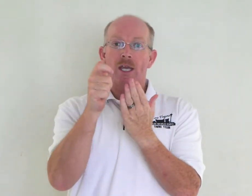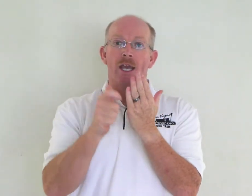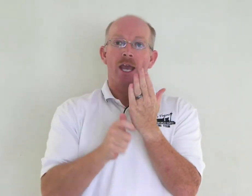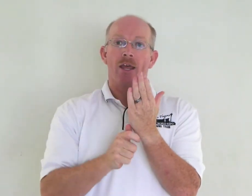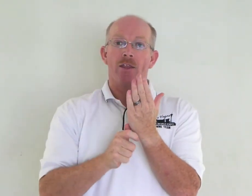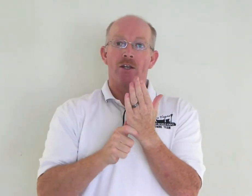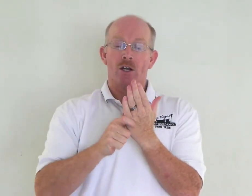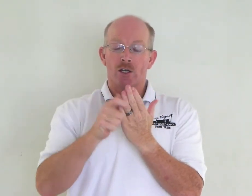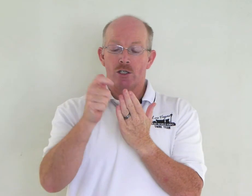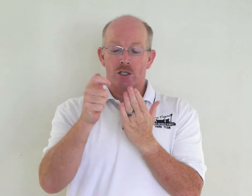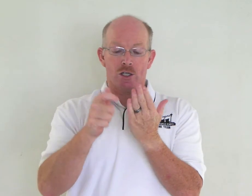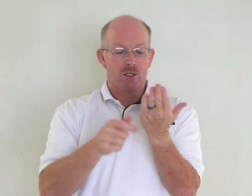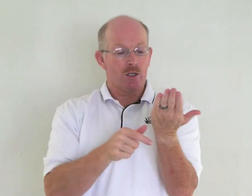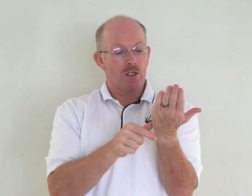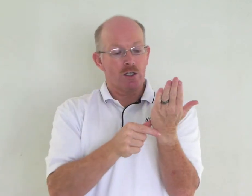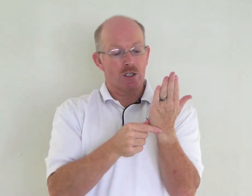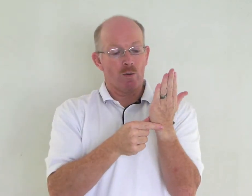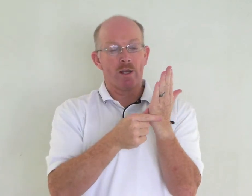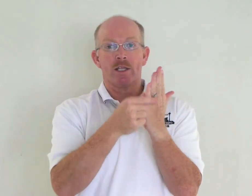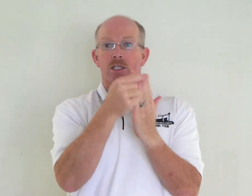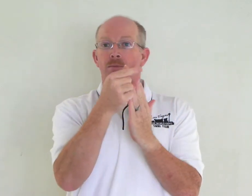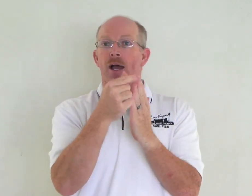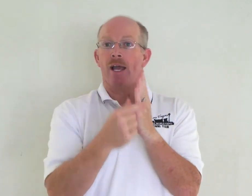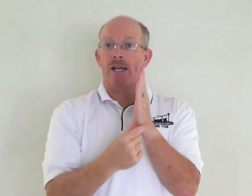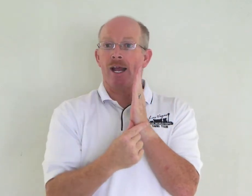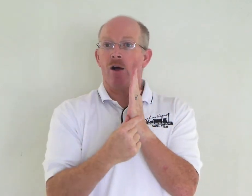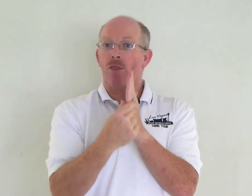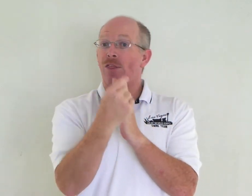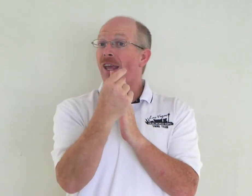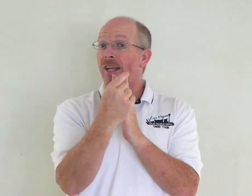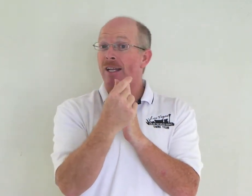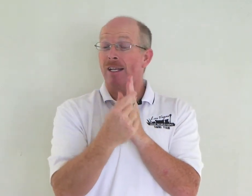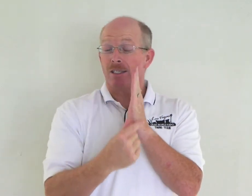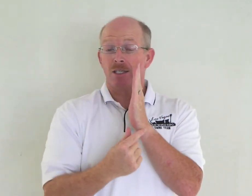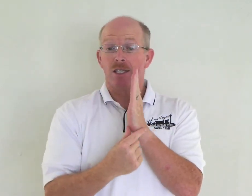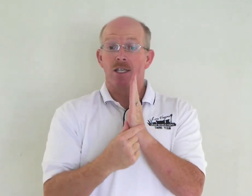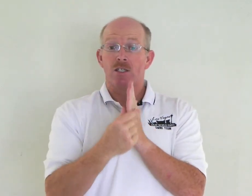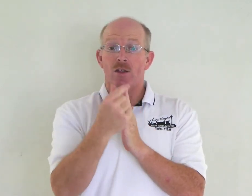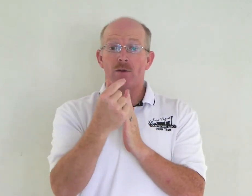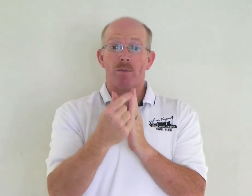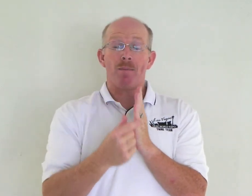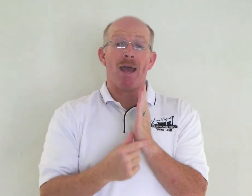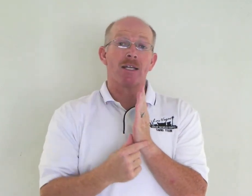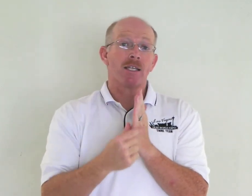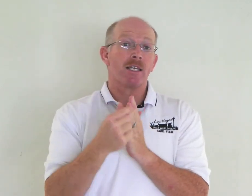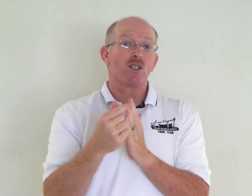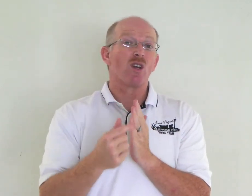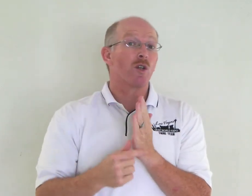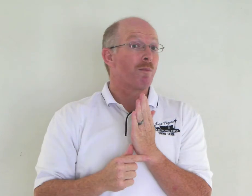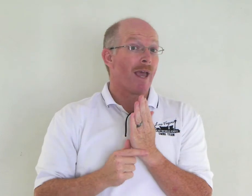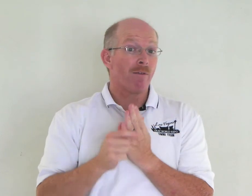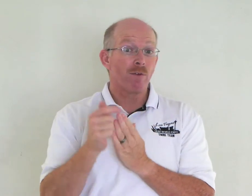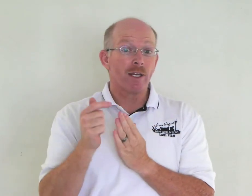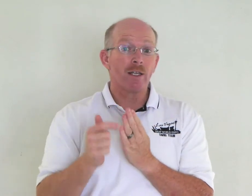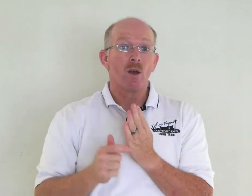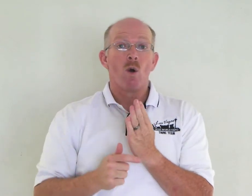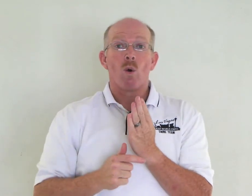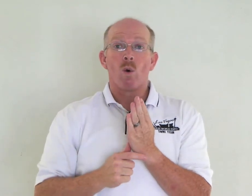And then you're just showing the spine and how thin it is. So that would be magazine. It's also pamphlet or